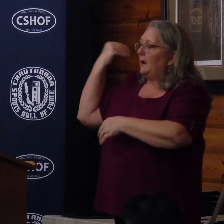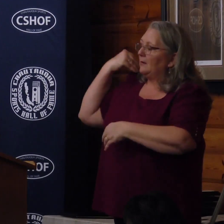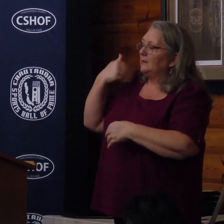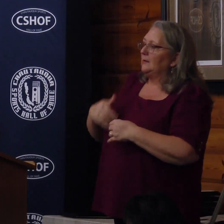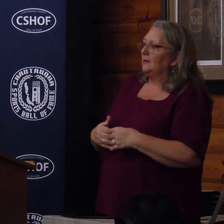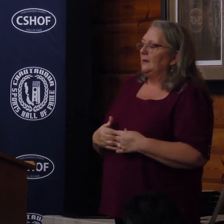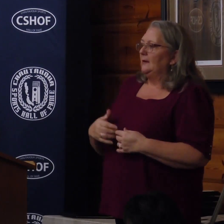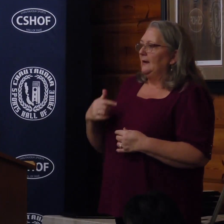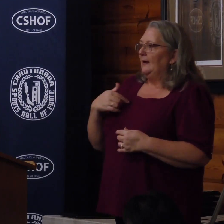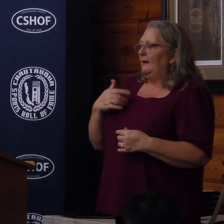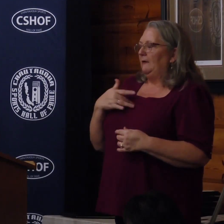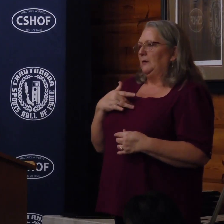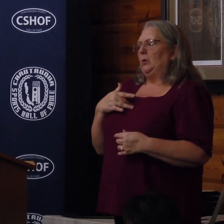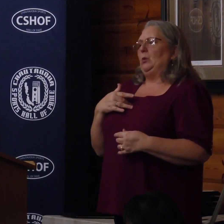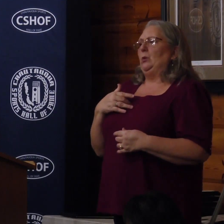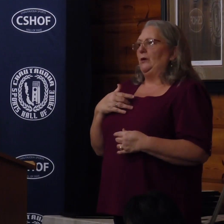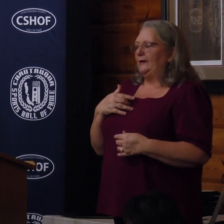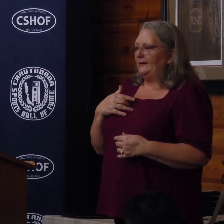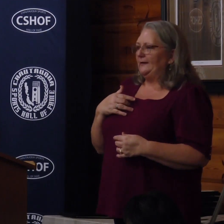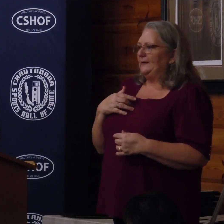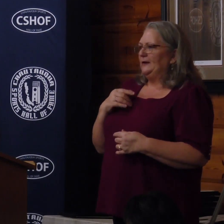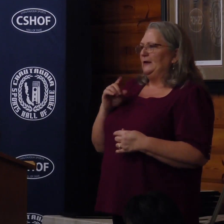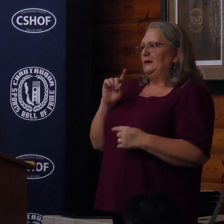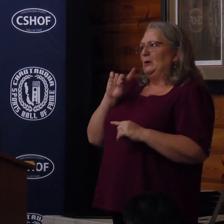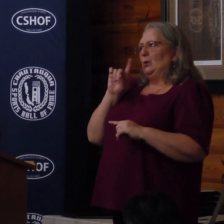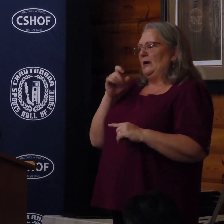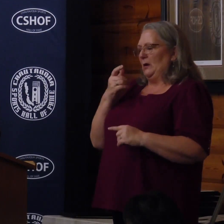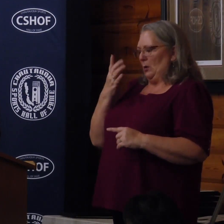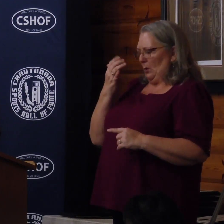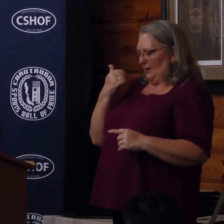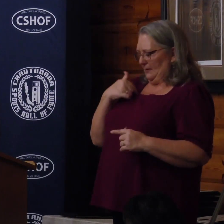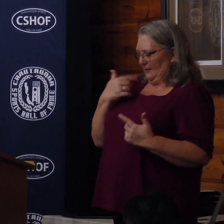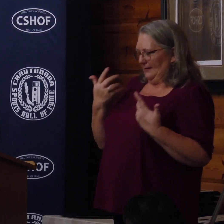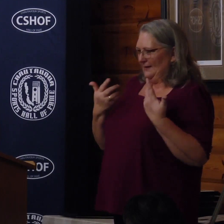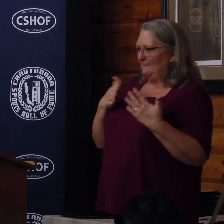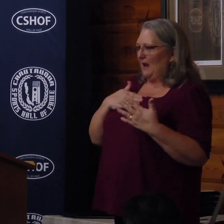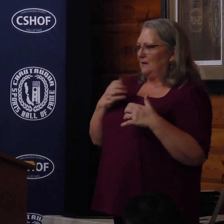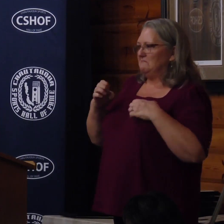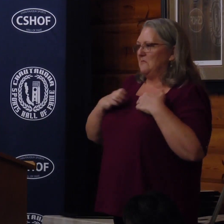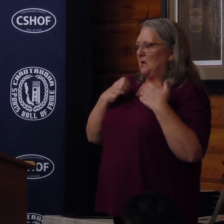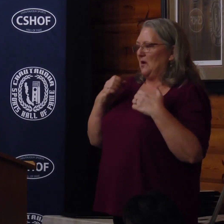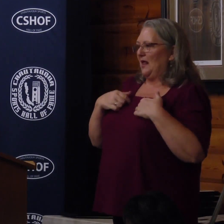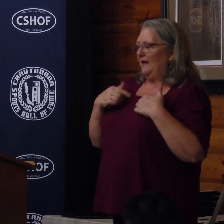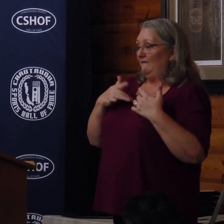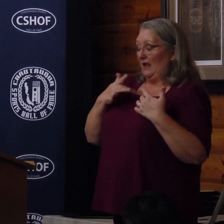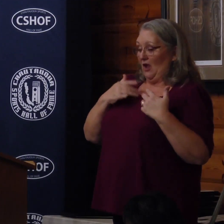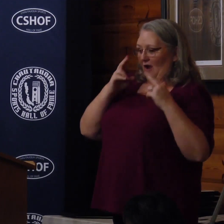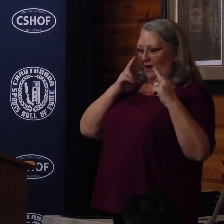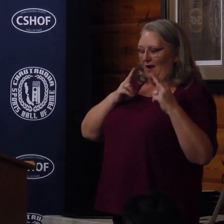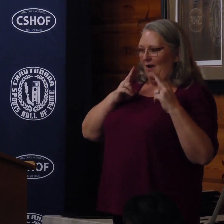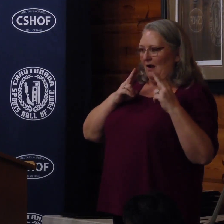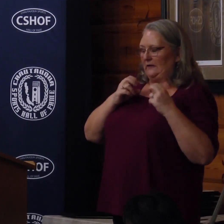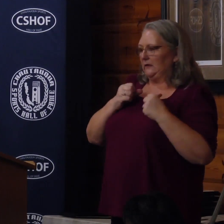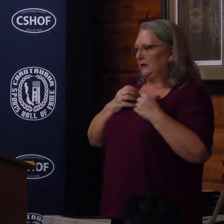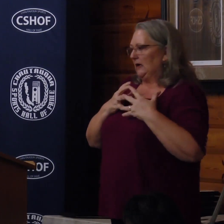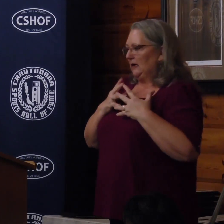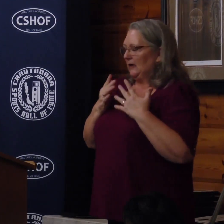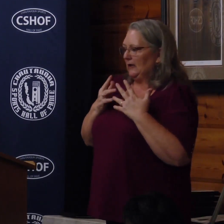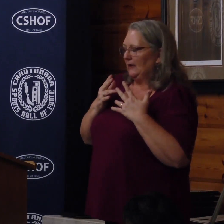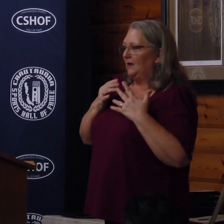myself shaking my head, questioning this huge honor. My emotions have jumped from feeling honored, scared,